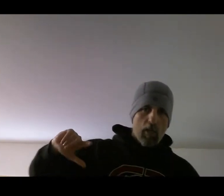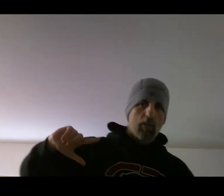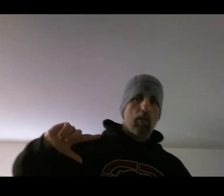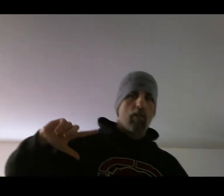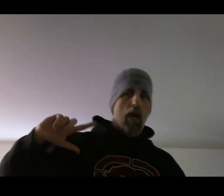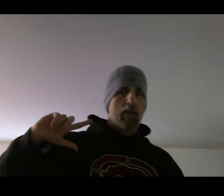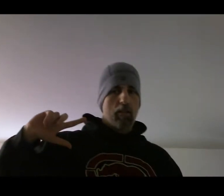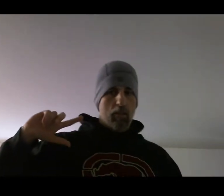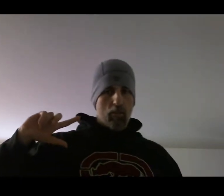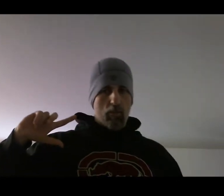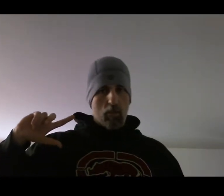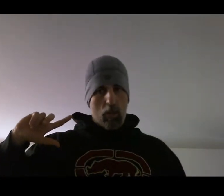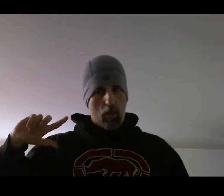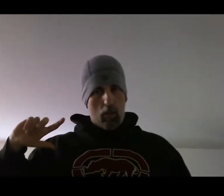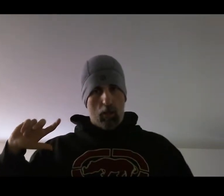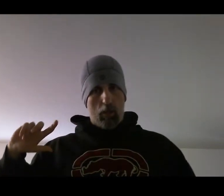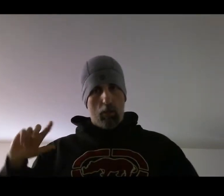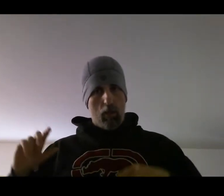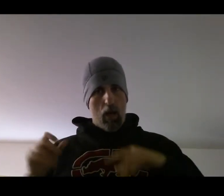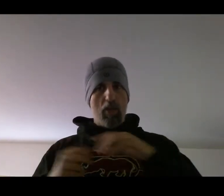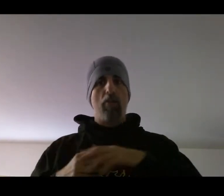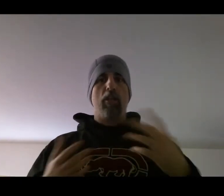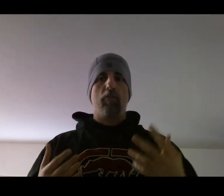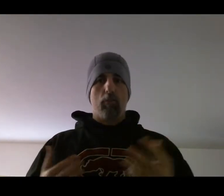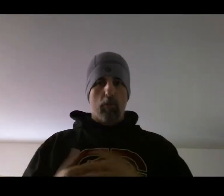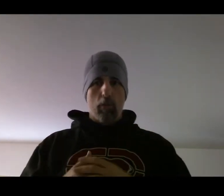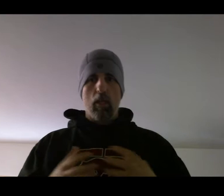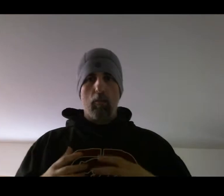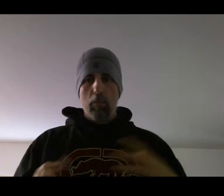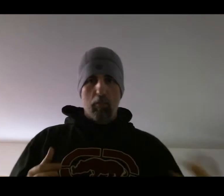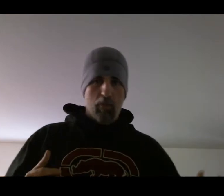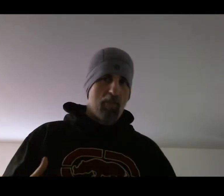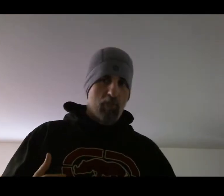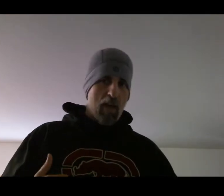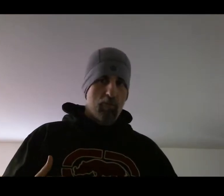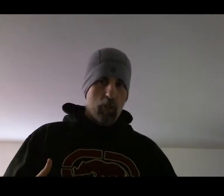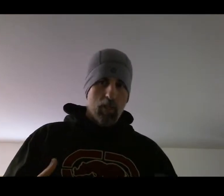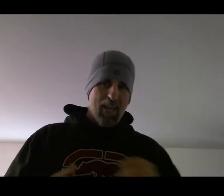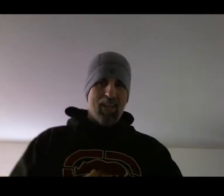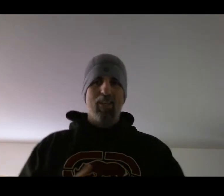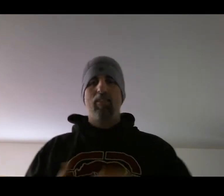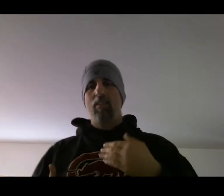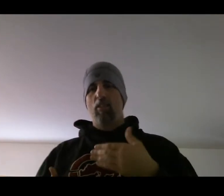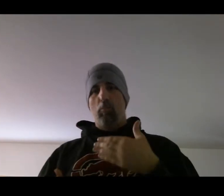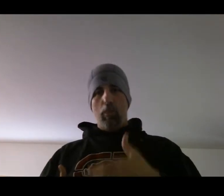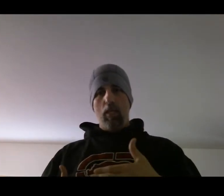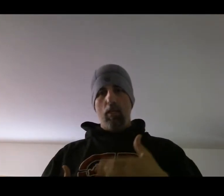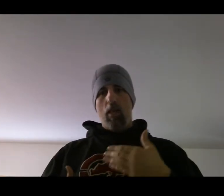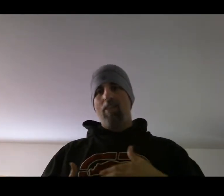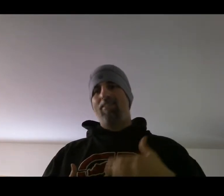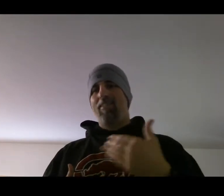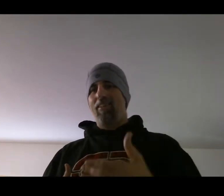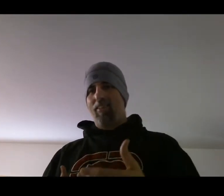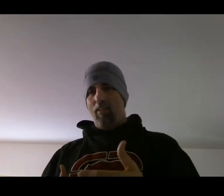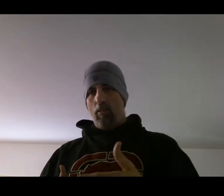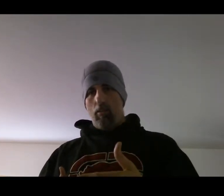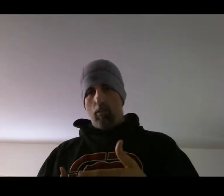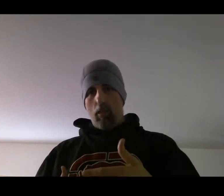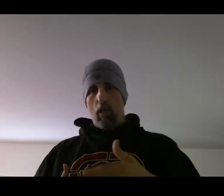And that is another difference between it and being flat footed is the speed and distance in